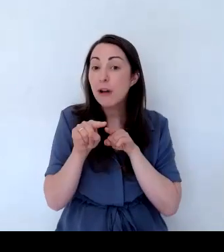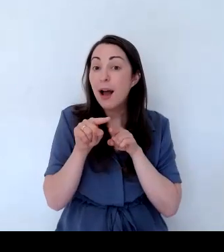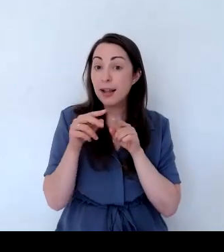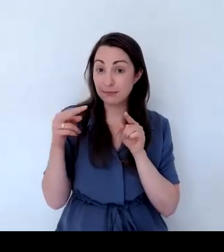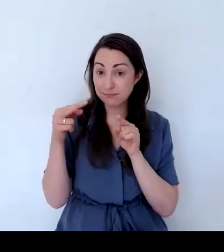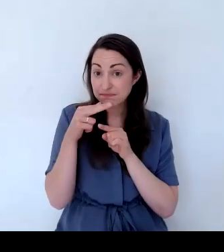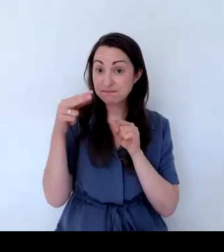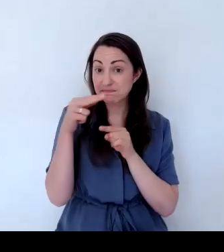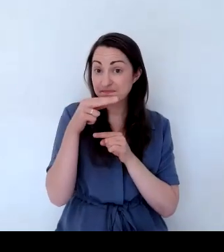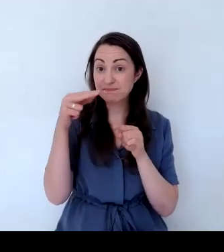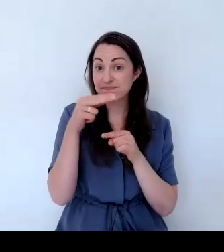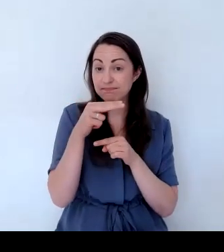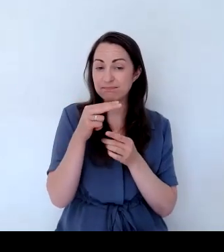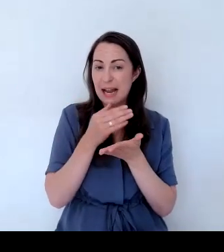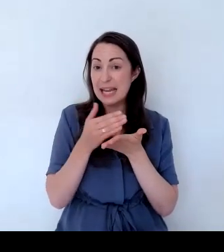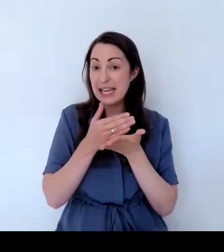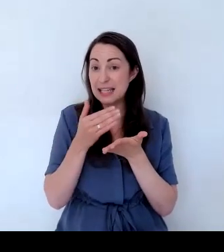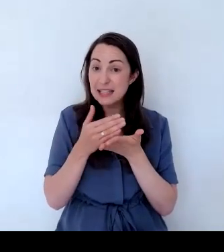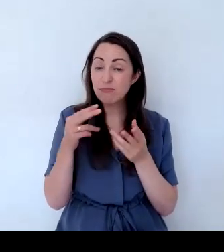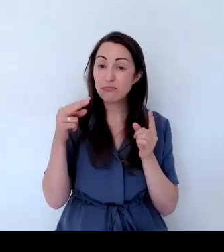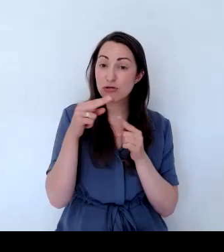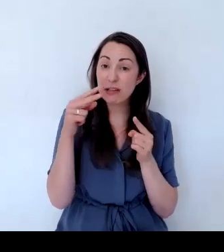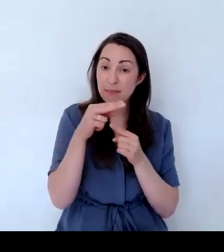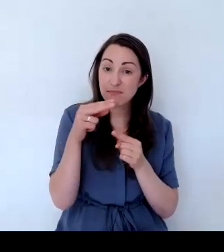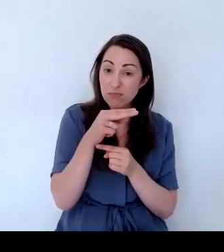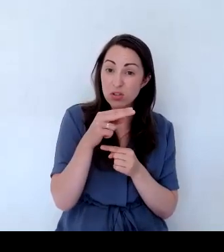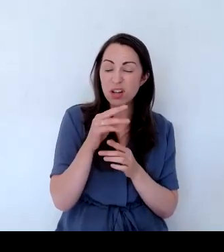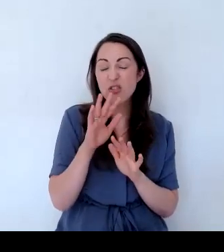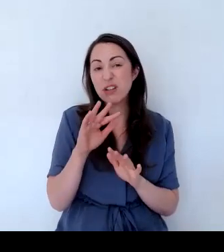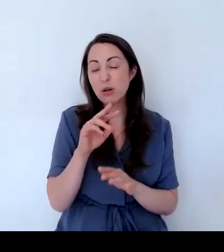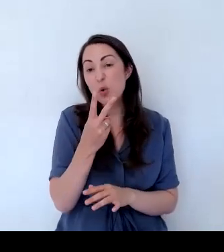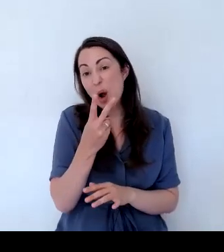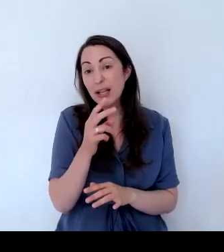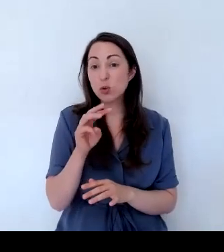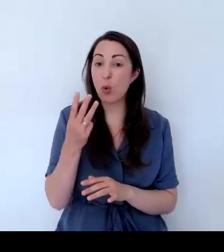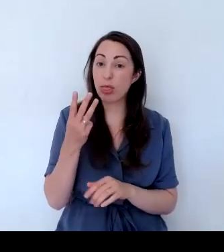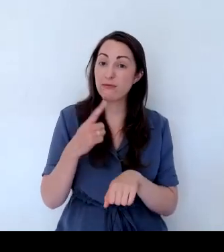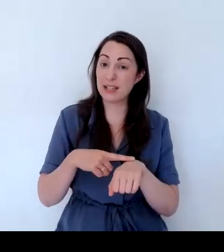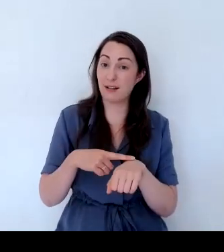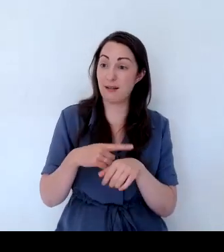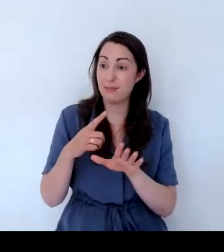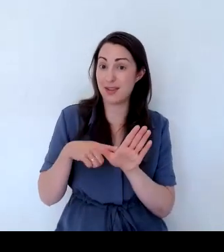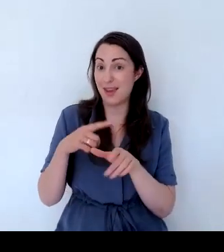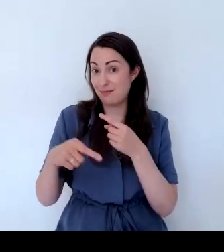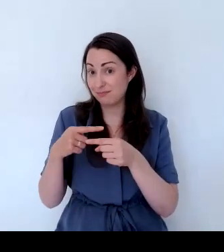And try and keep them well trimmed at least twice, three times a year if possible.